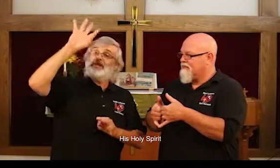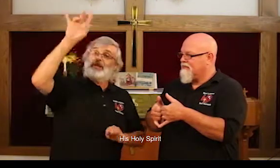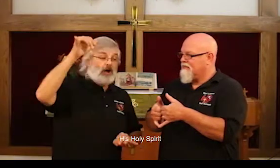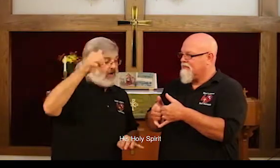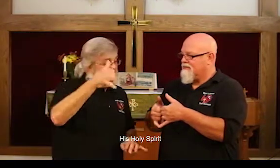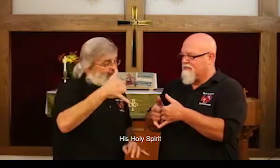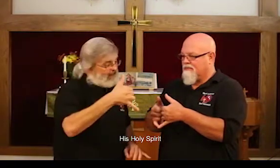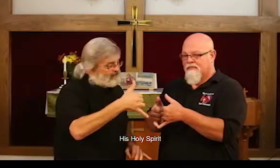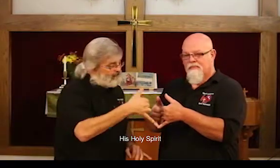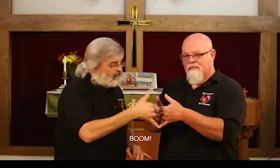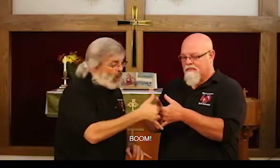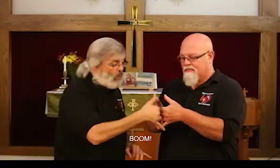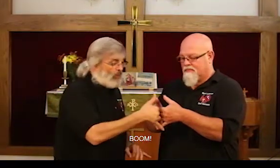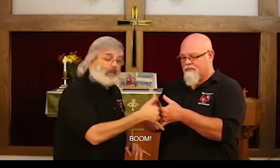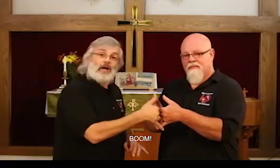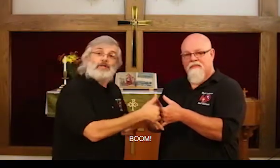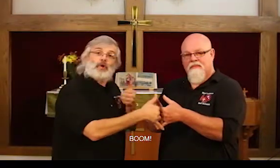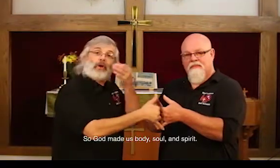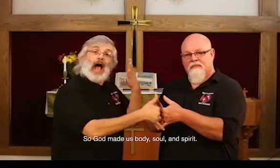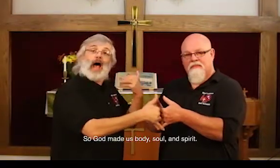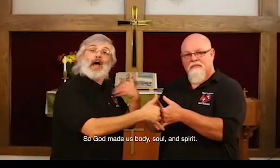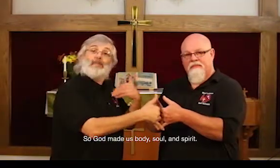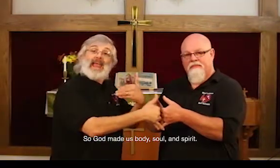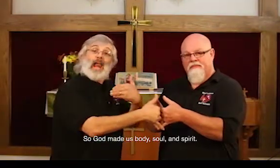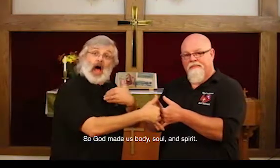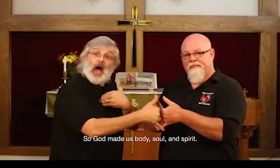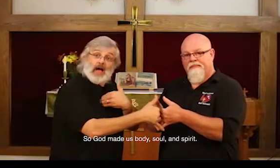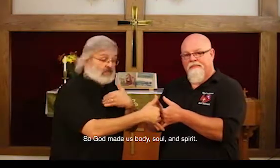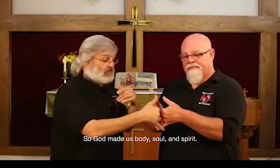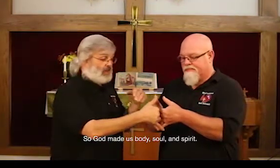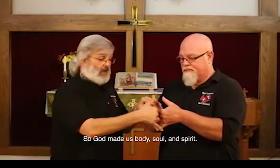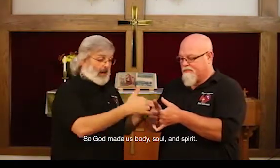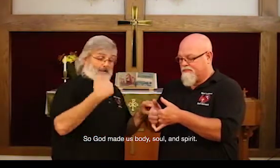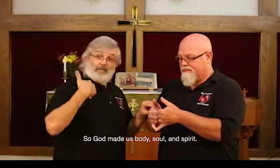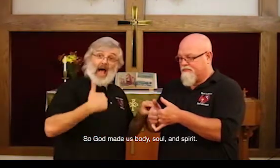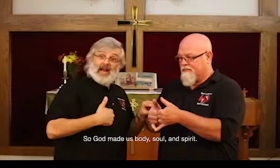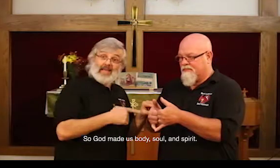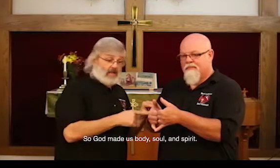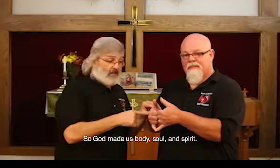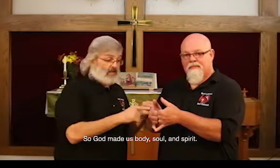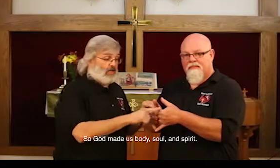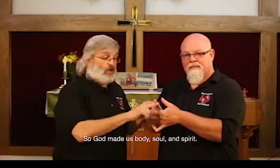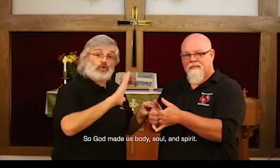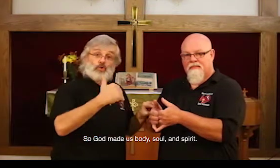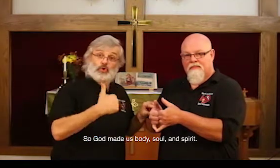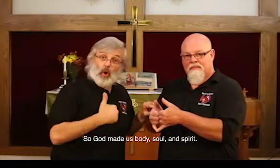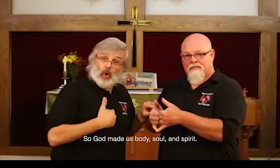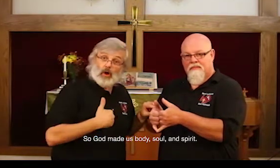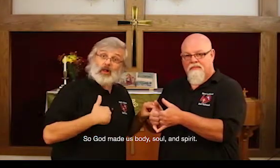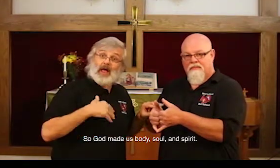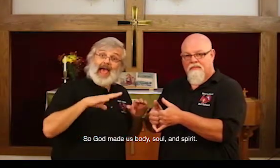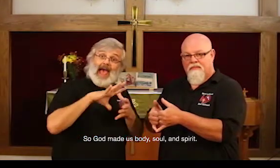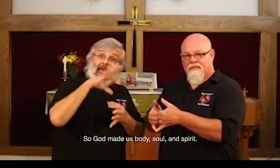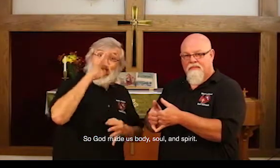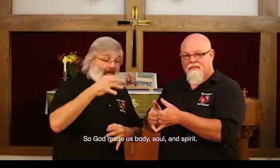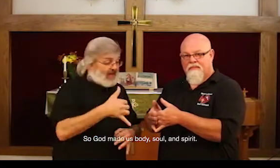Spirit, boom, so God made us body, soul, and